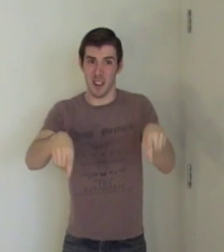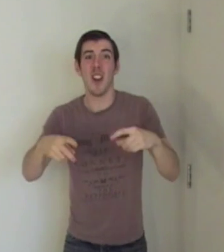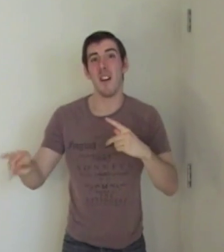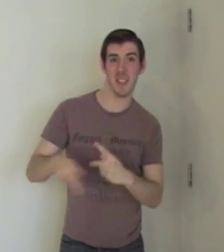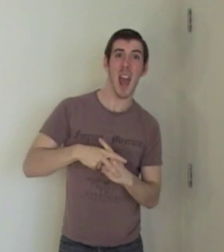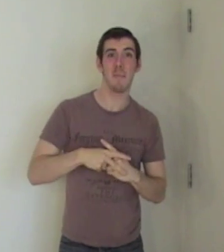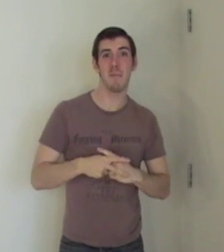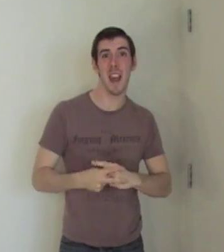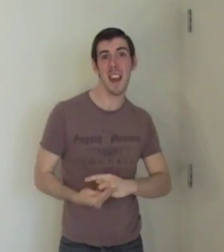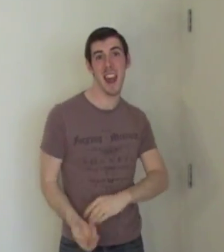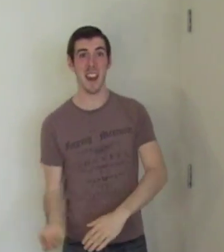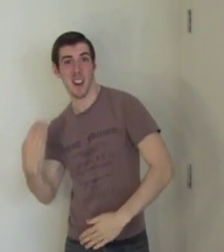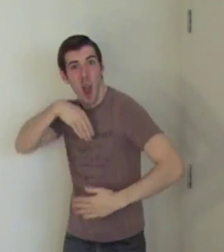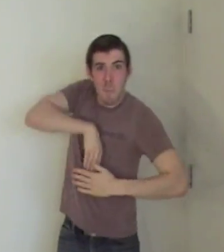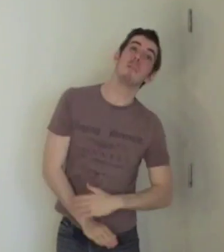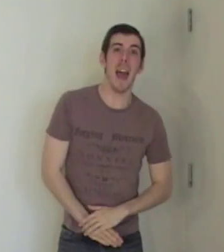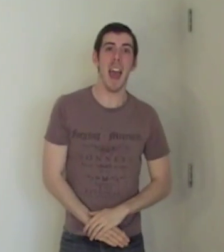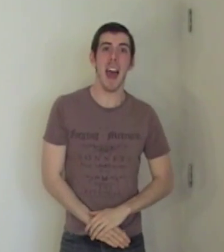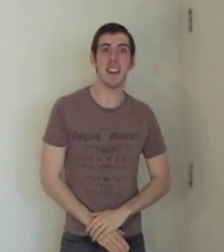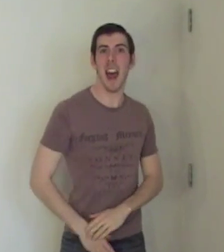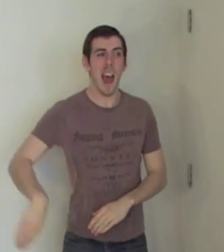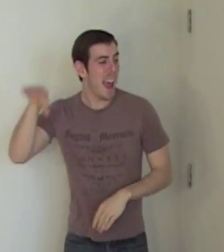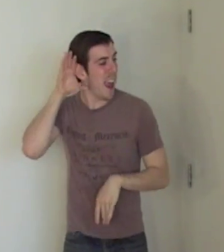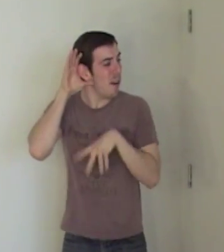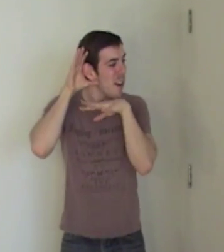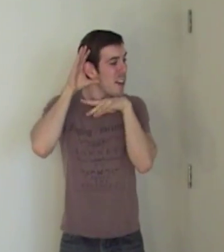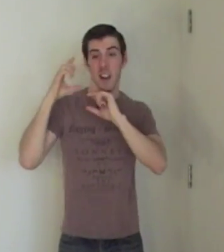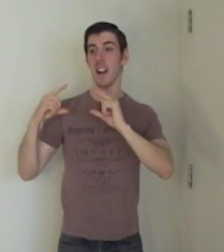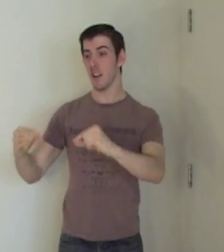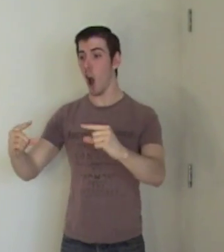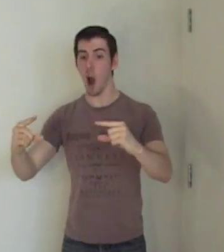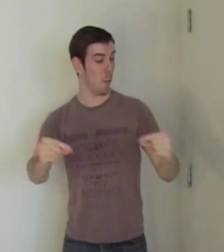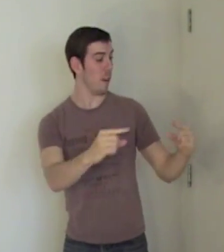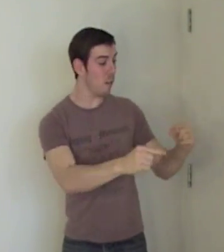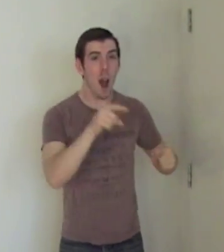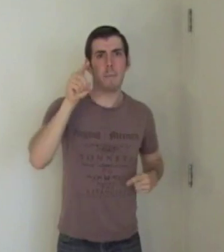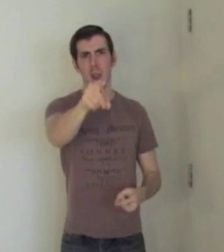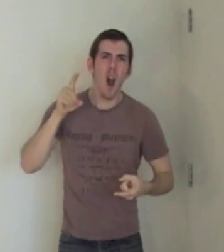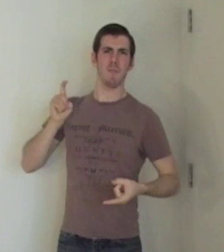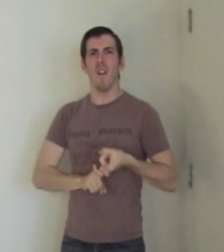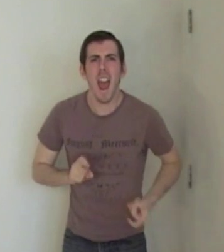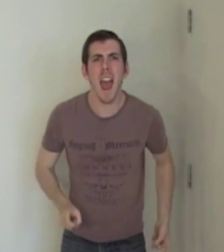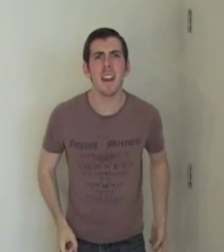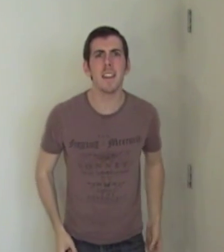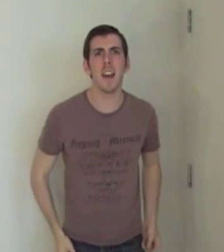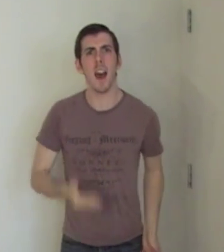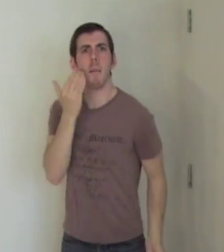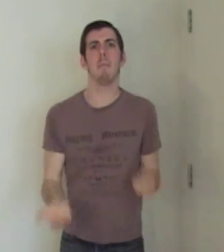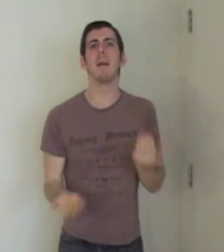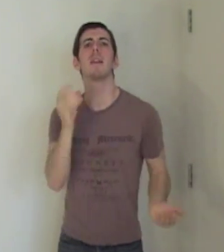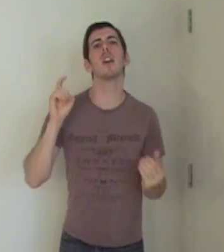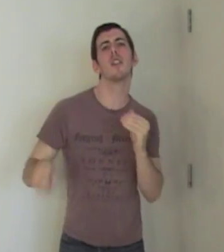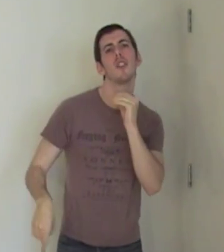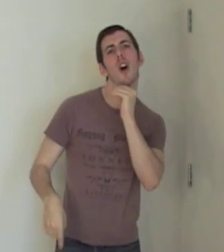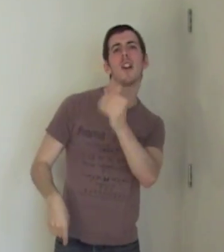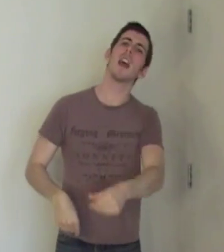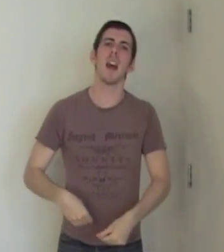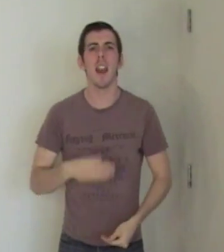should've kept it in your pants Hearing dirty stories from your friends Maybe you shouldn't